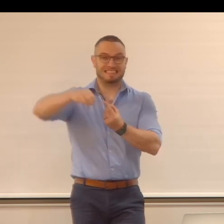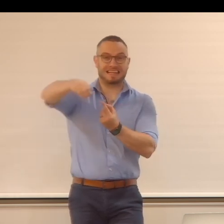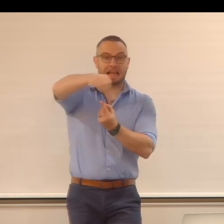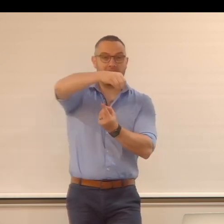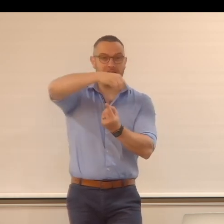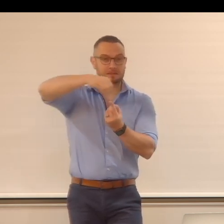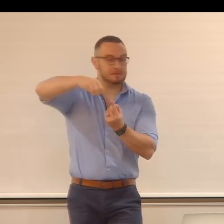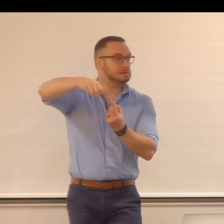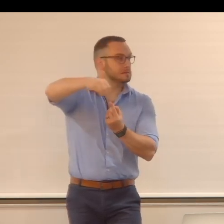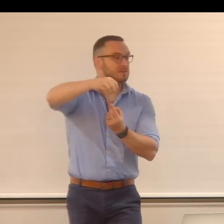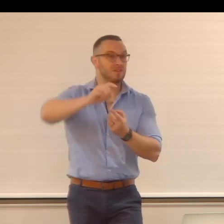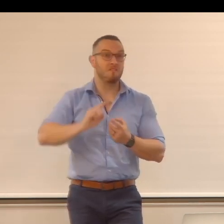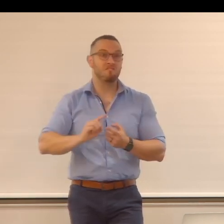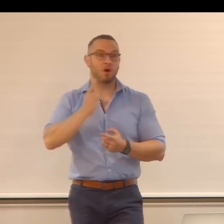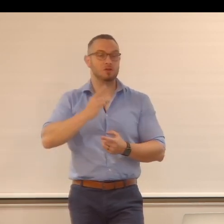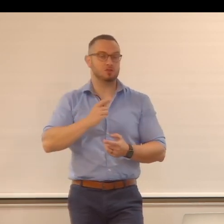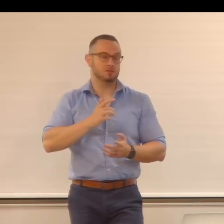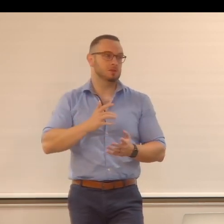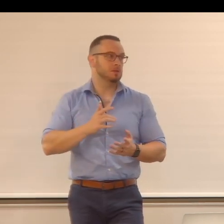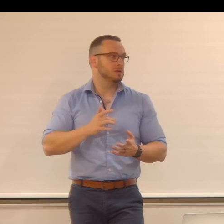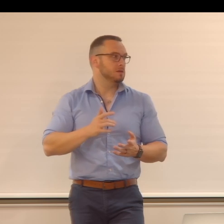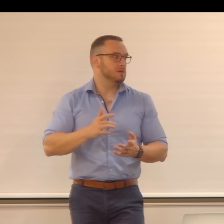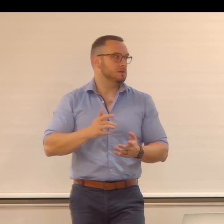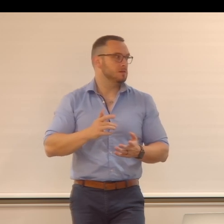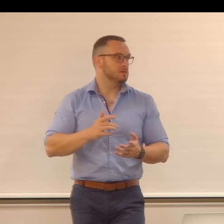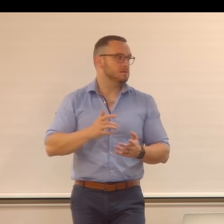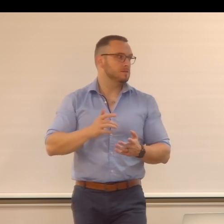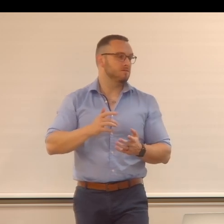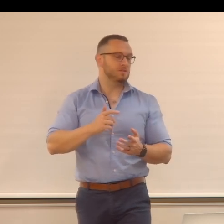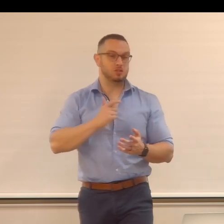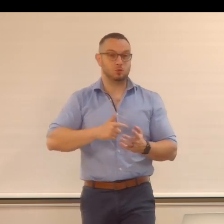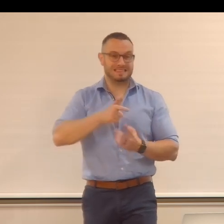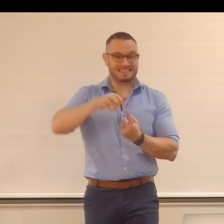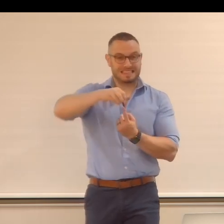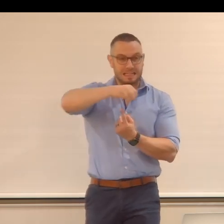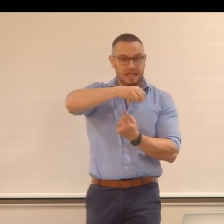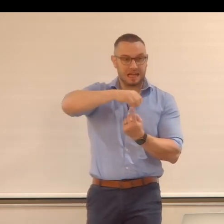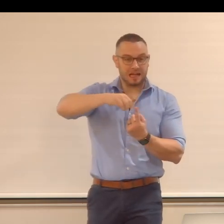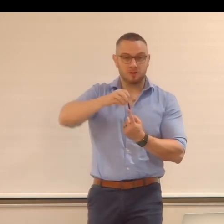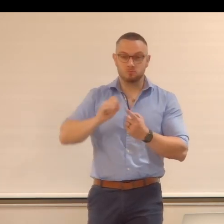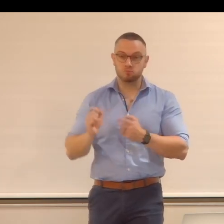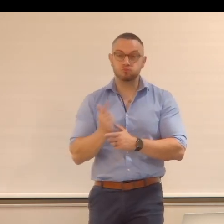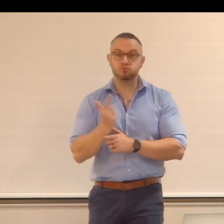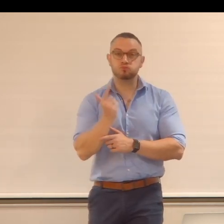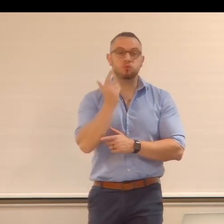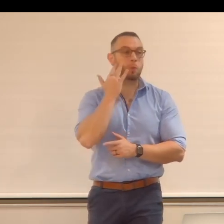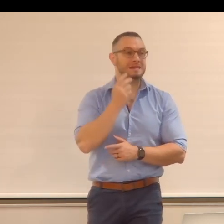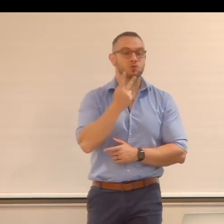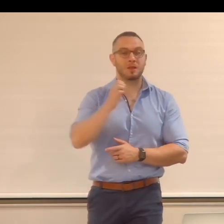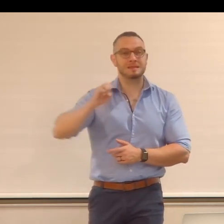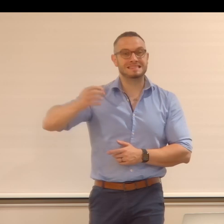first Swiss CubeSat satellite and launched it in 2009.